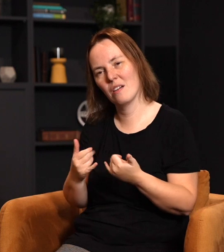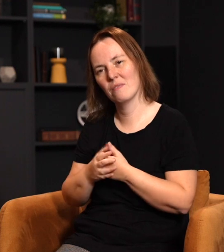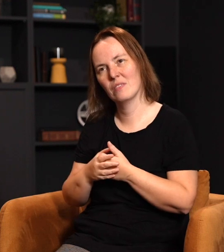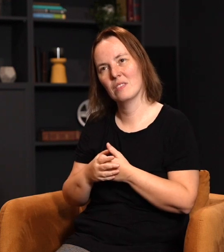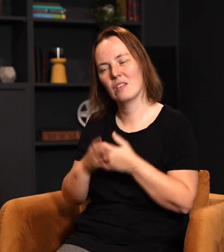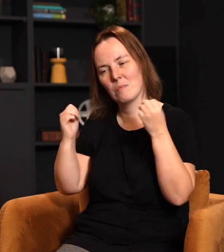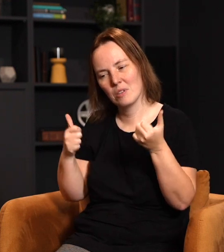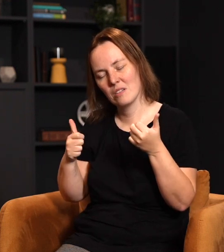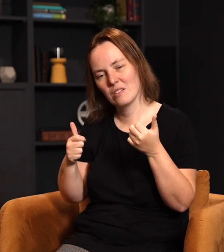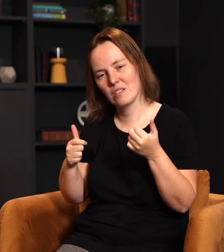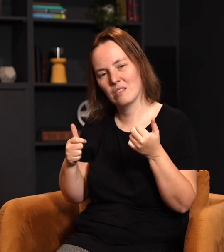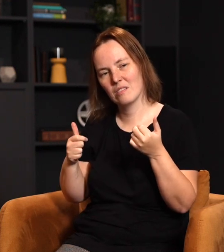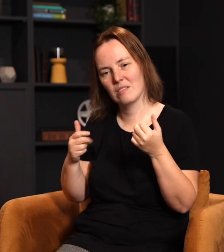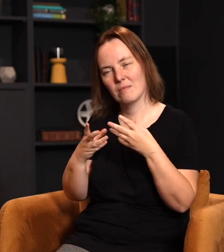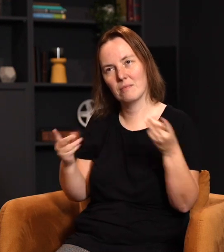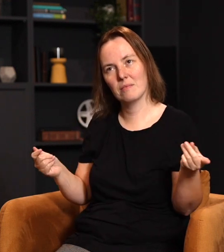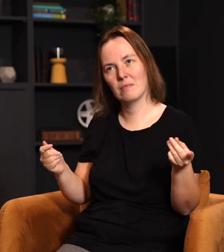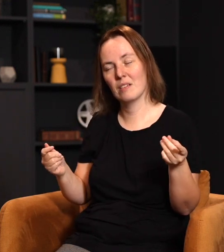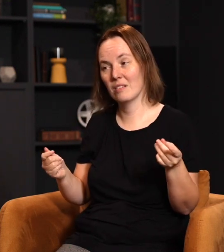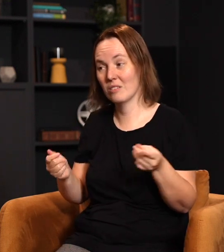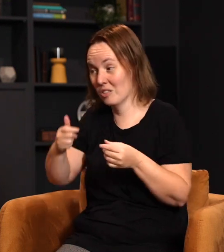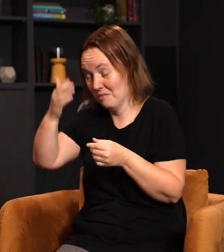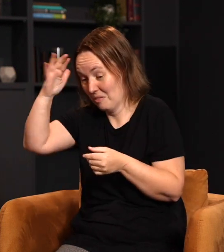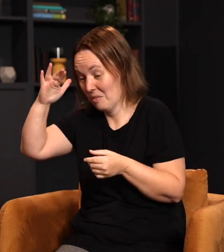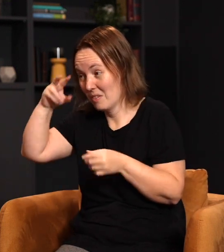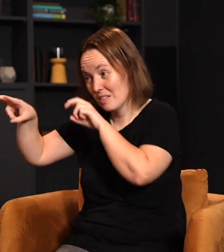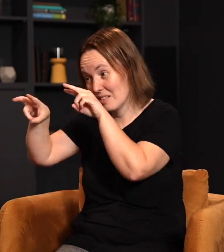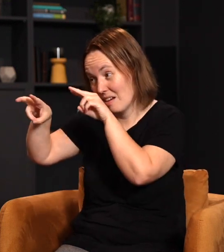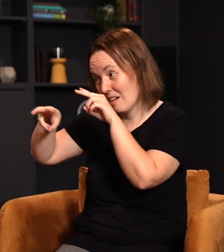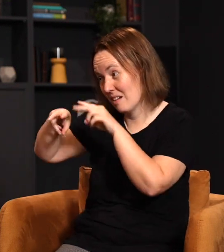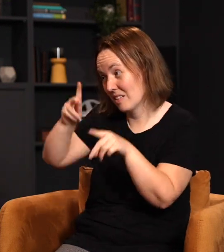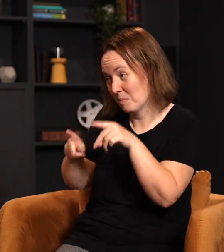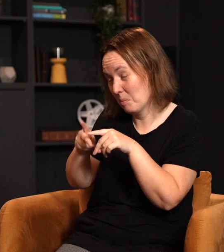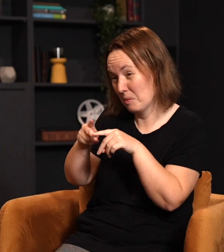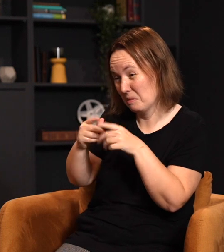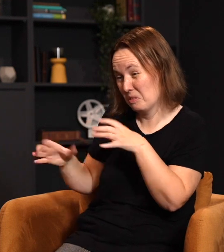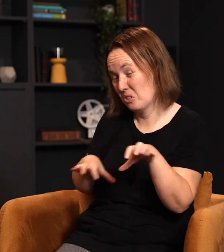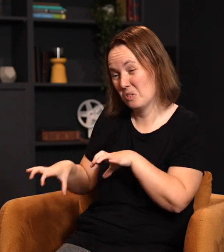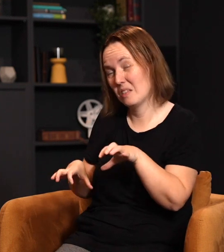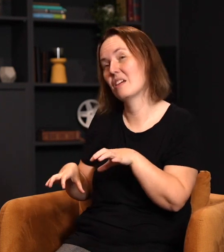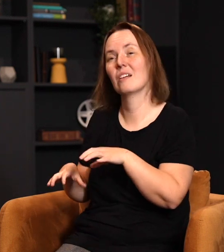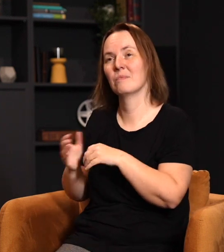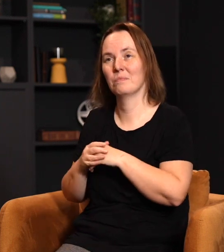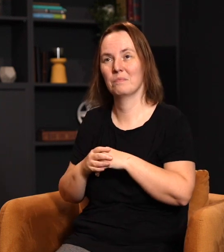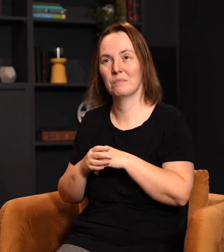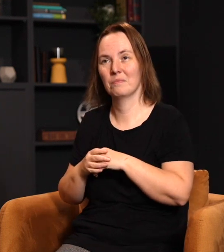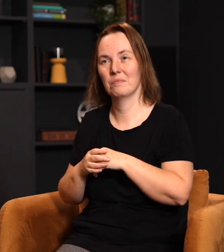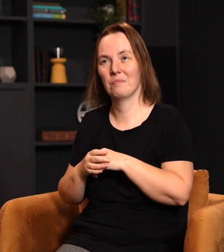immediately began to subside. Now I don't know if they saw these crazy folks out the front sidewalk doing that. Maybe it just spooked them. There was no indication